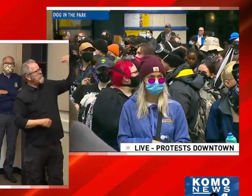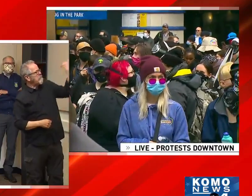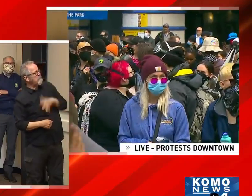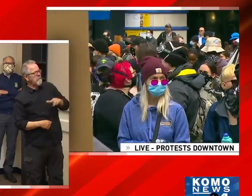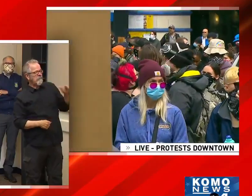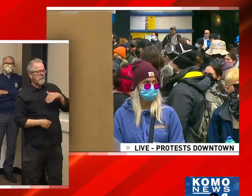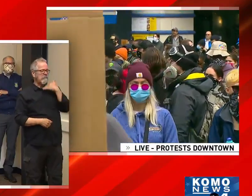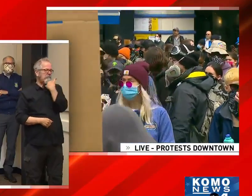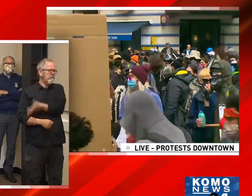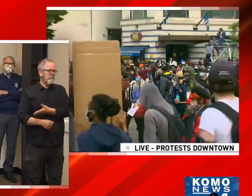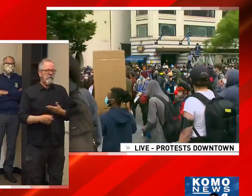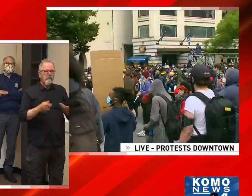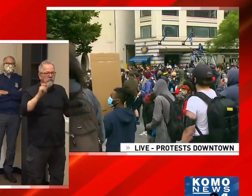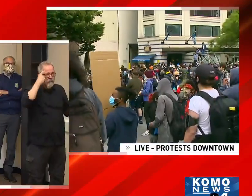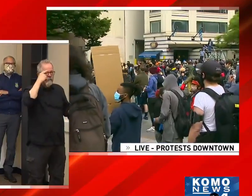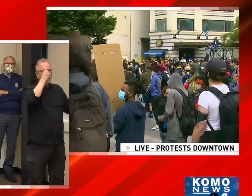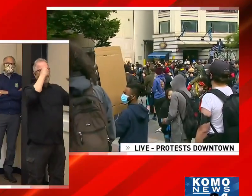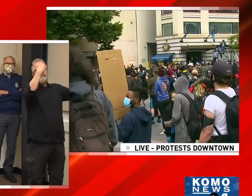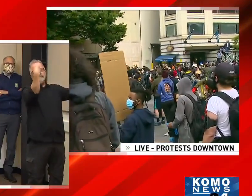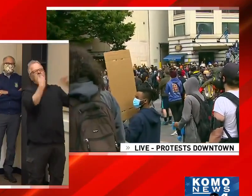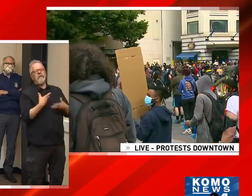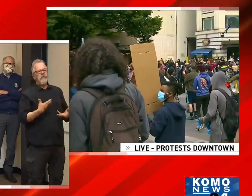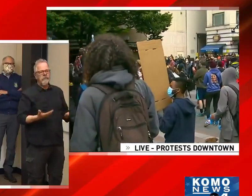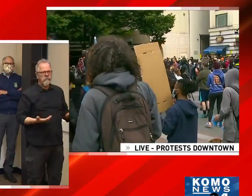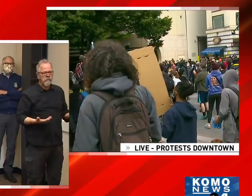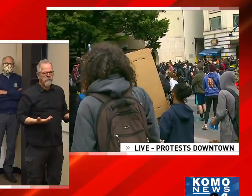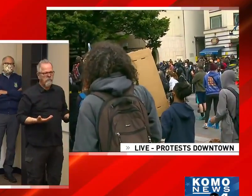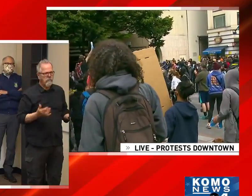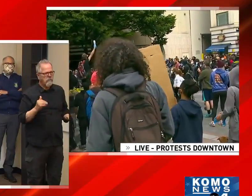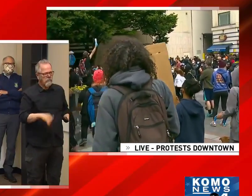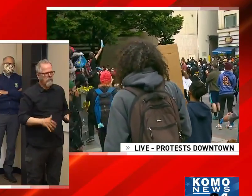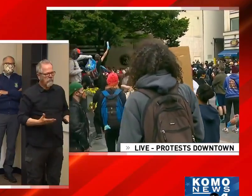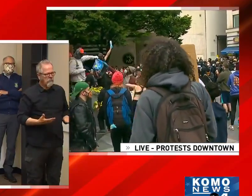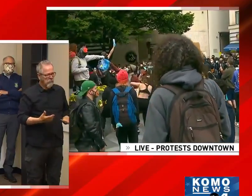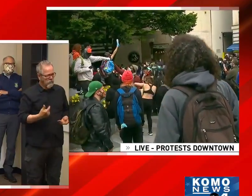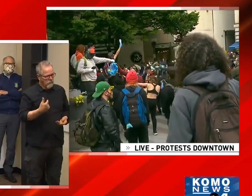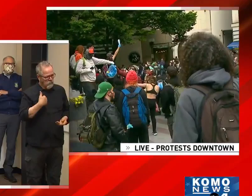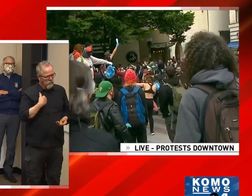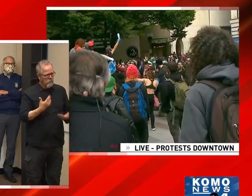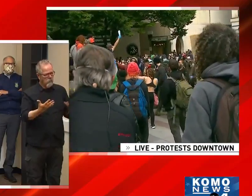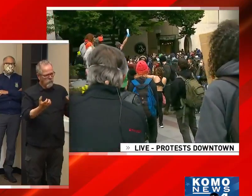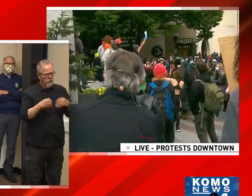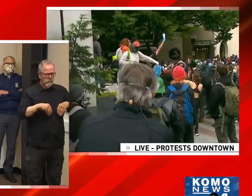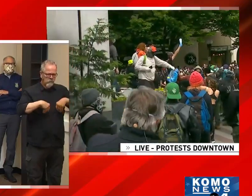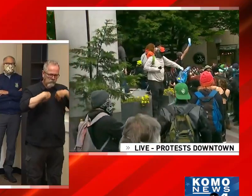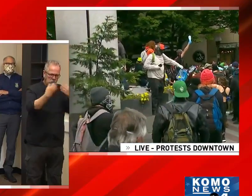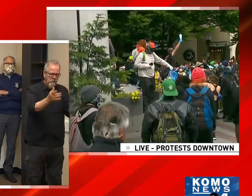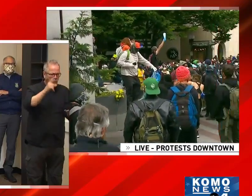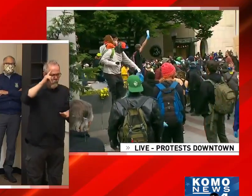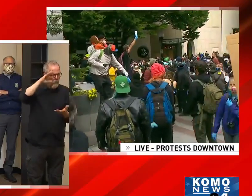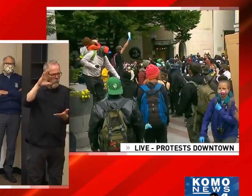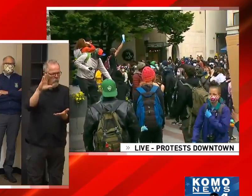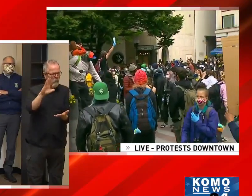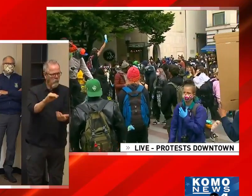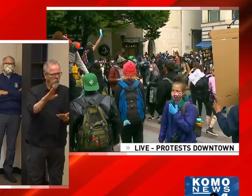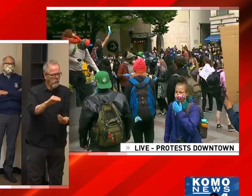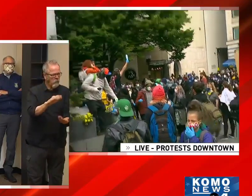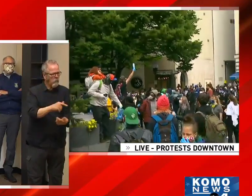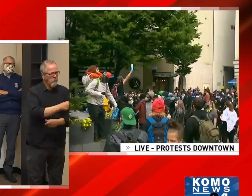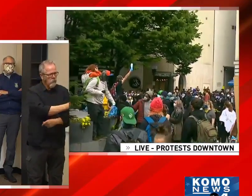hope that I, too, can overcome whatever errors or mistake that I have made.